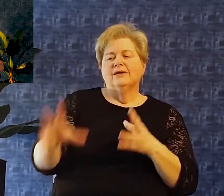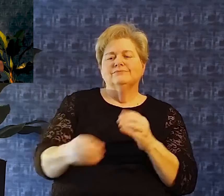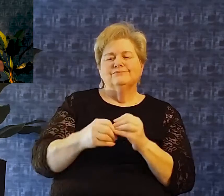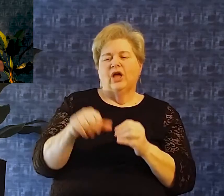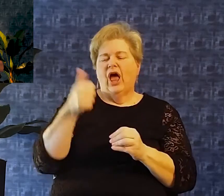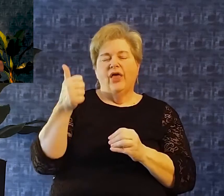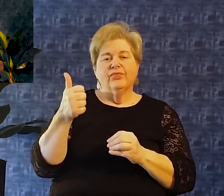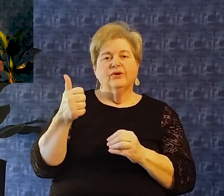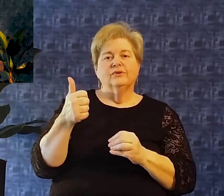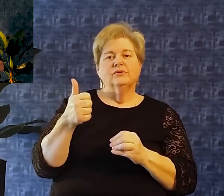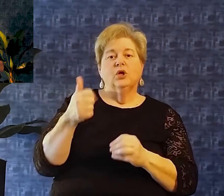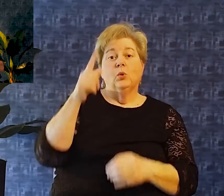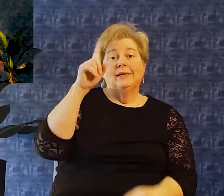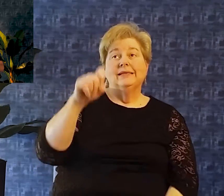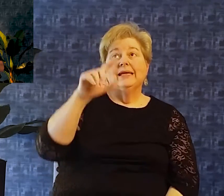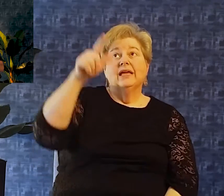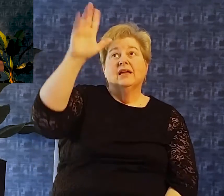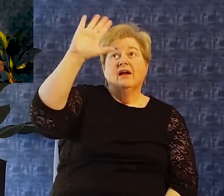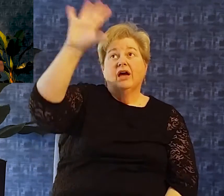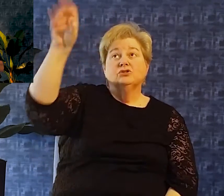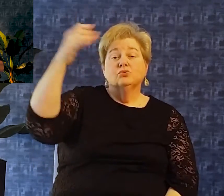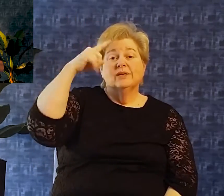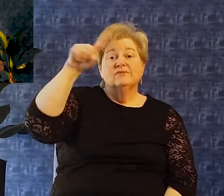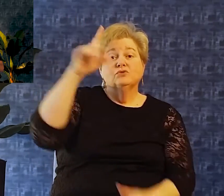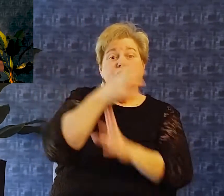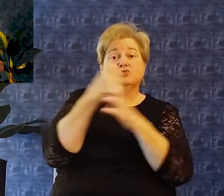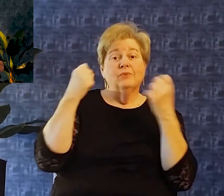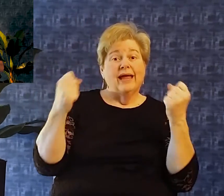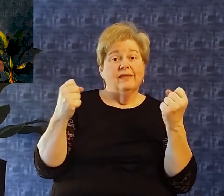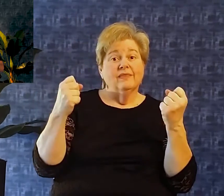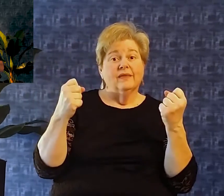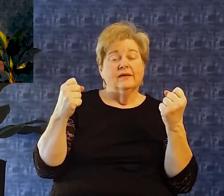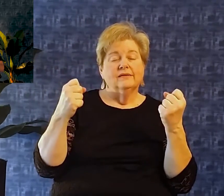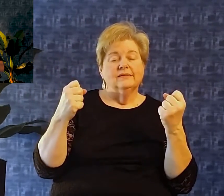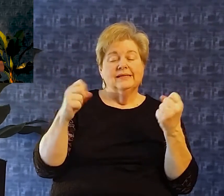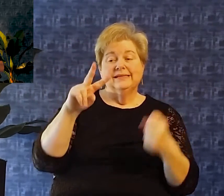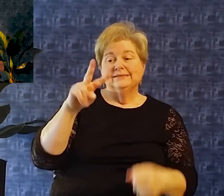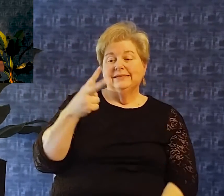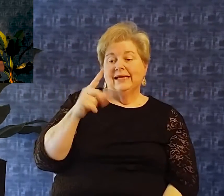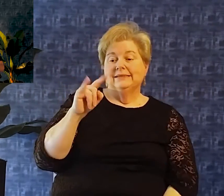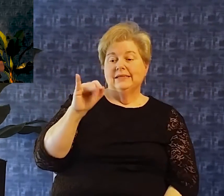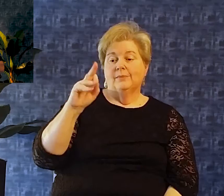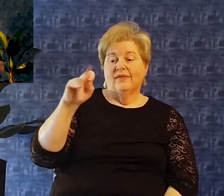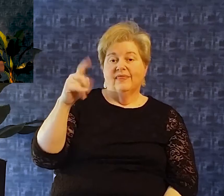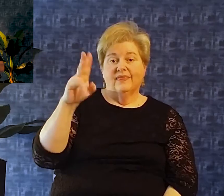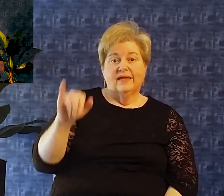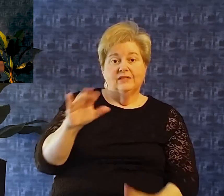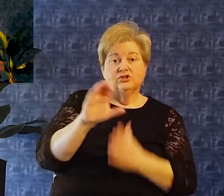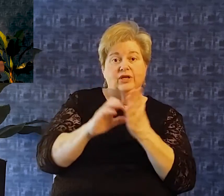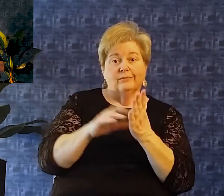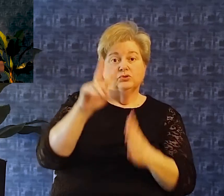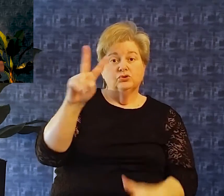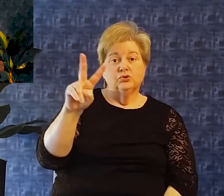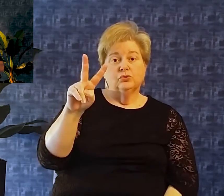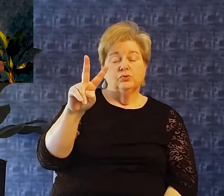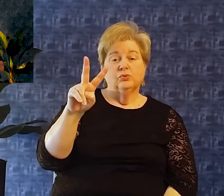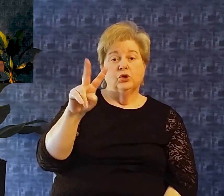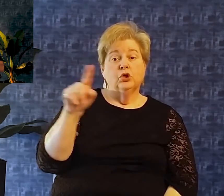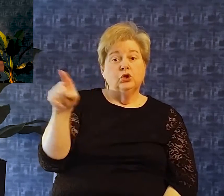couple of others Just very quickly. We need god's grace for strength Second timothy 2 1 you then my